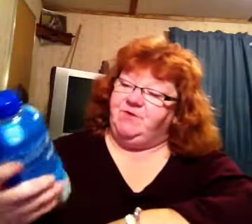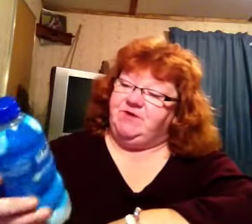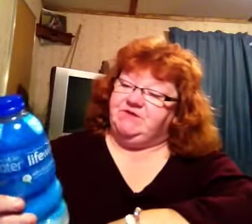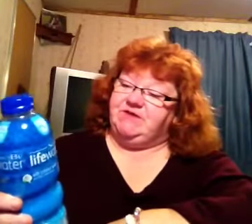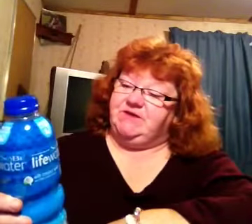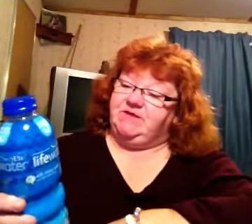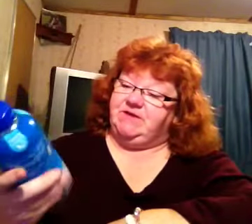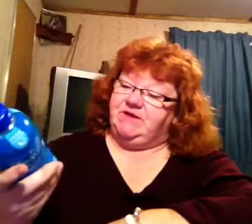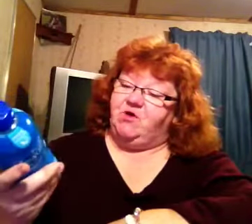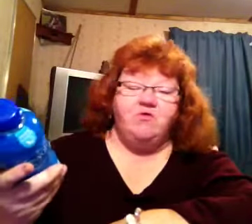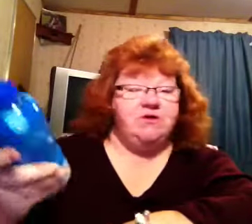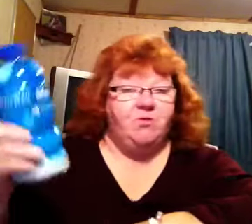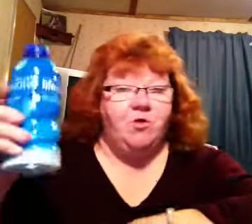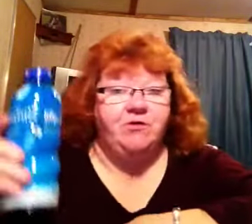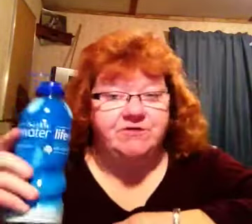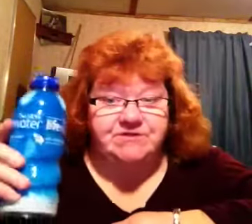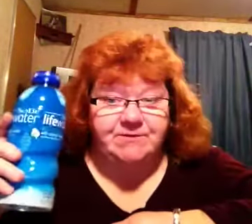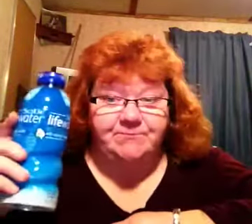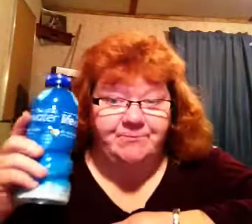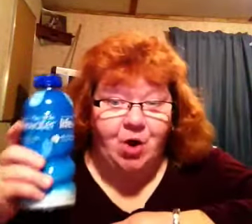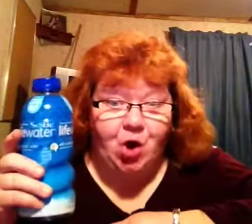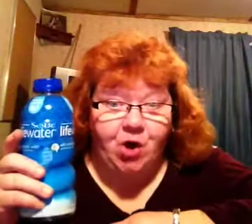Everybody's saying that coconut water is the bomb.